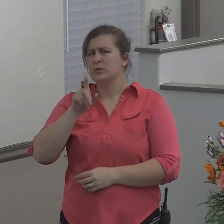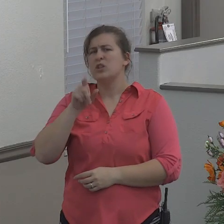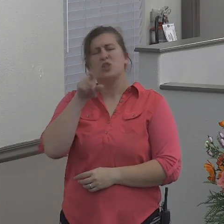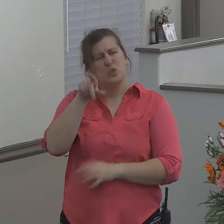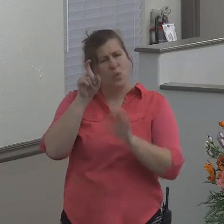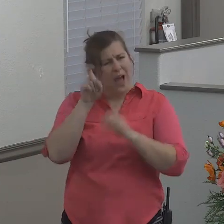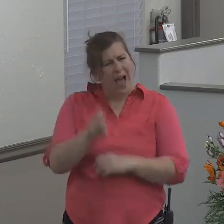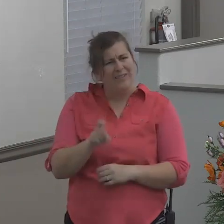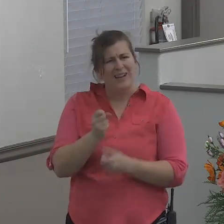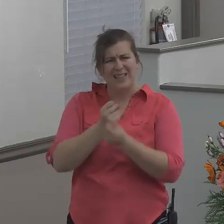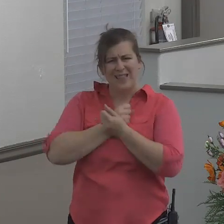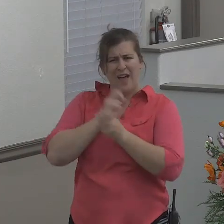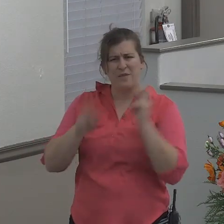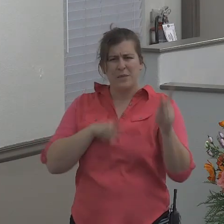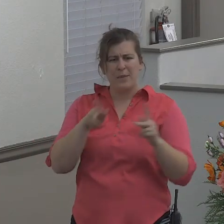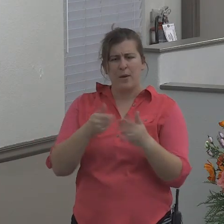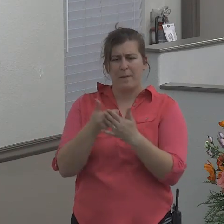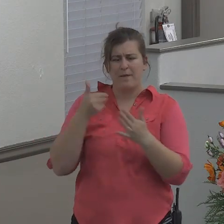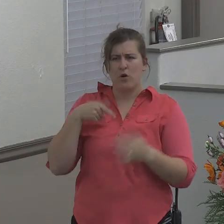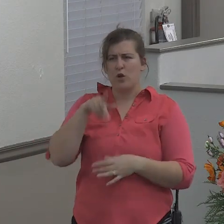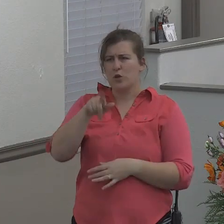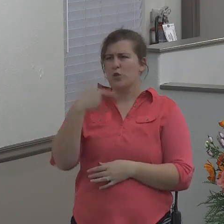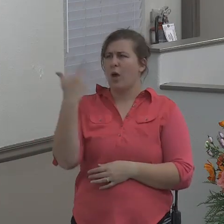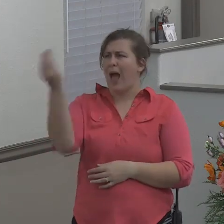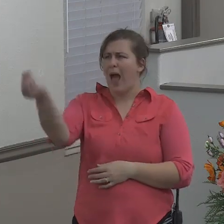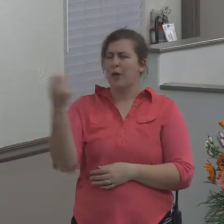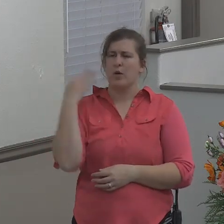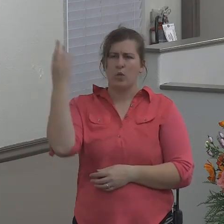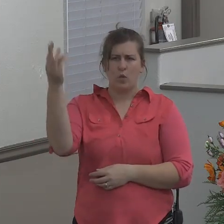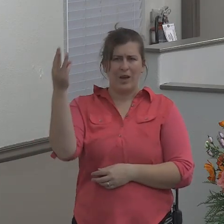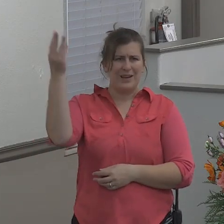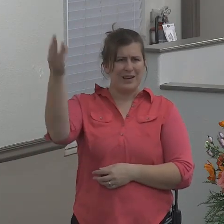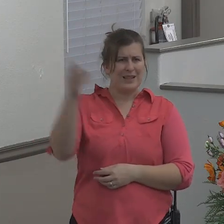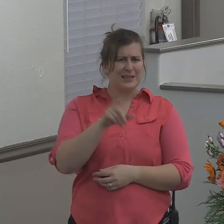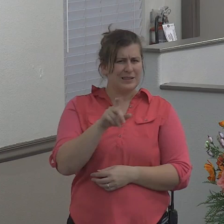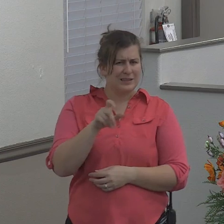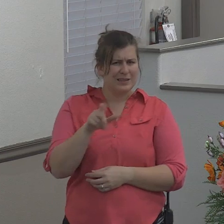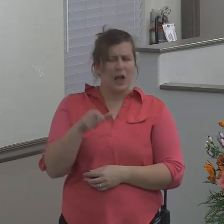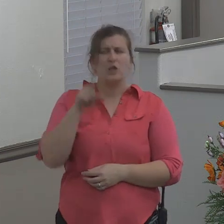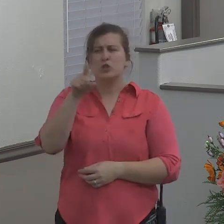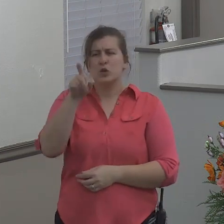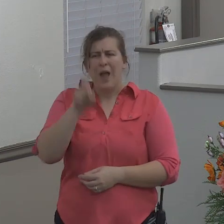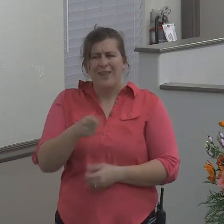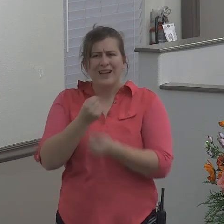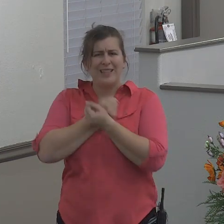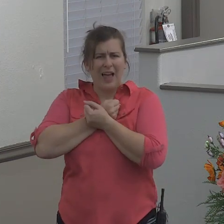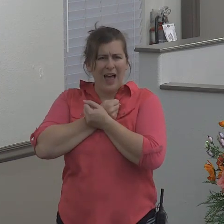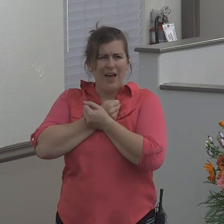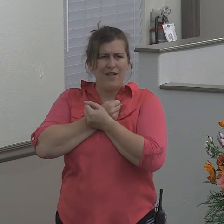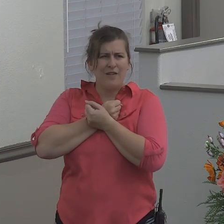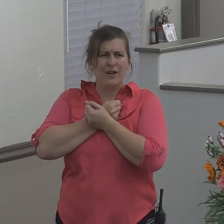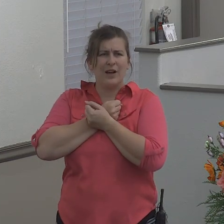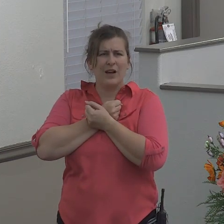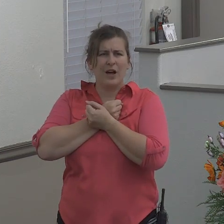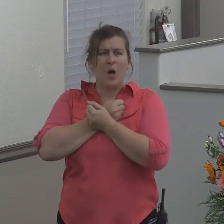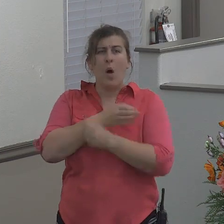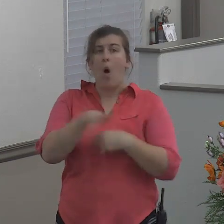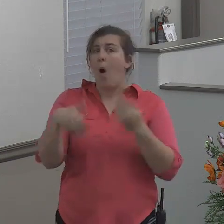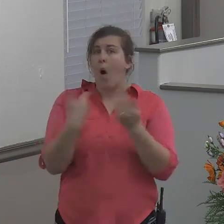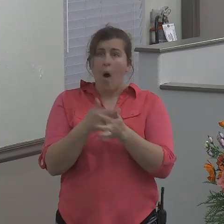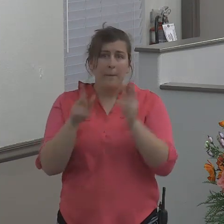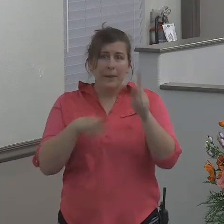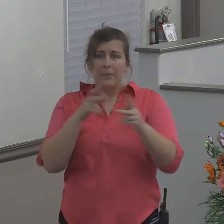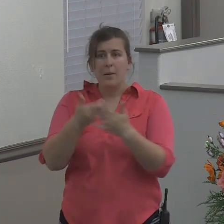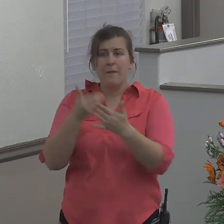before you can go out and witness to them do you have to love these people before